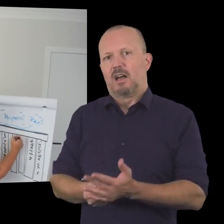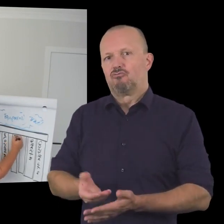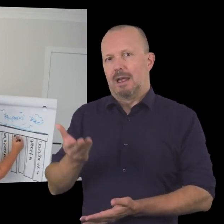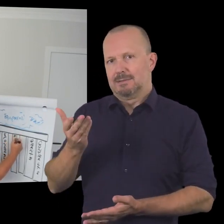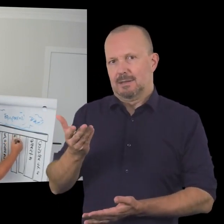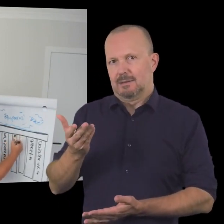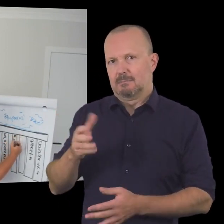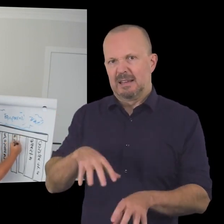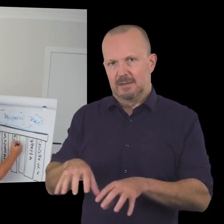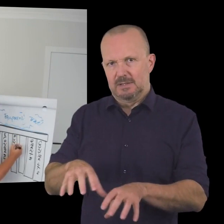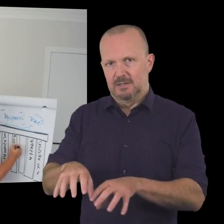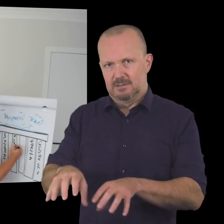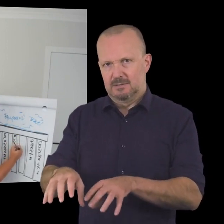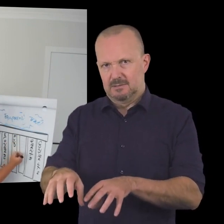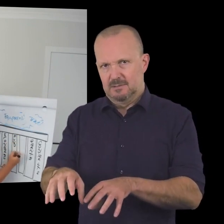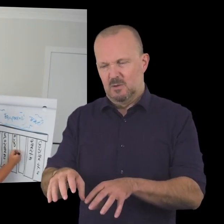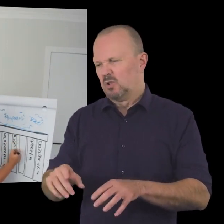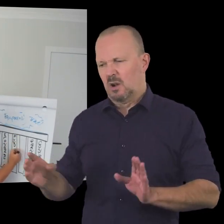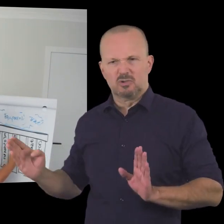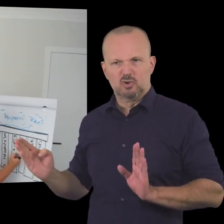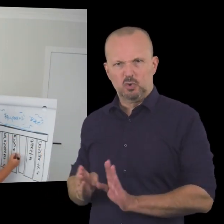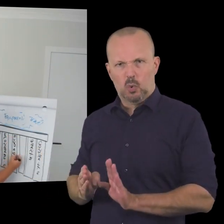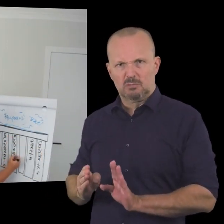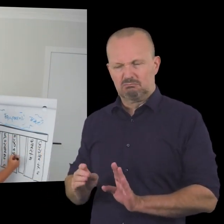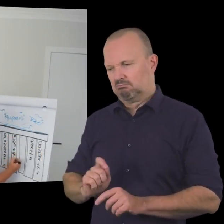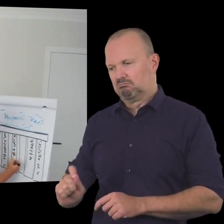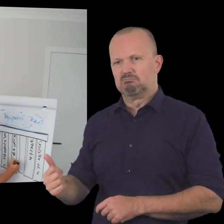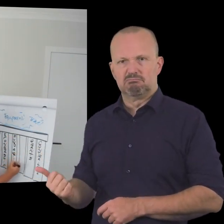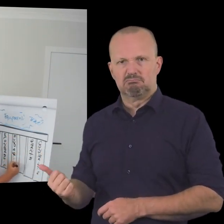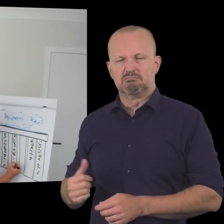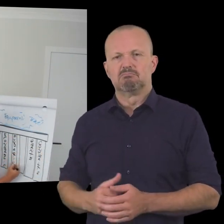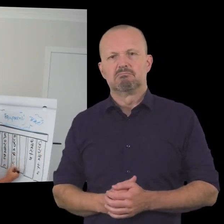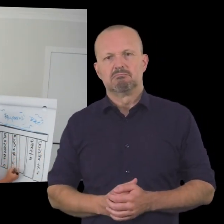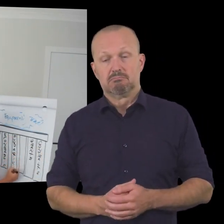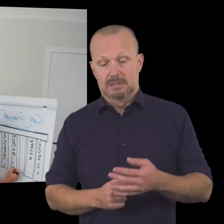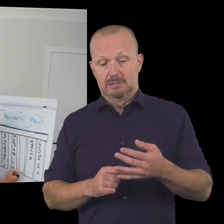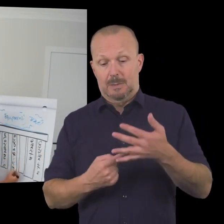fundraising activities which i'm going to write in shorthand